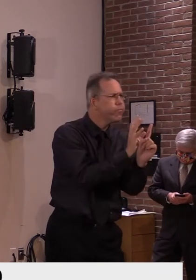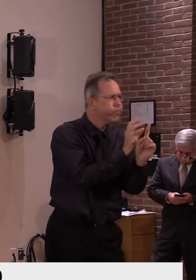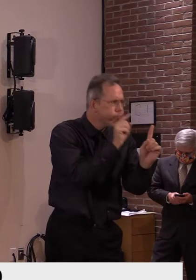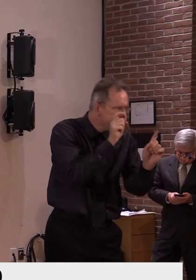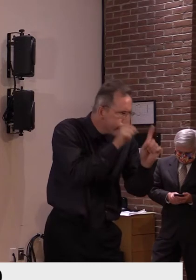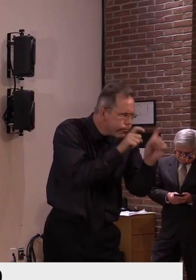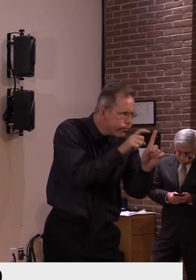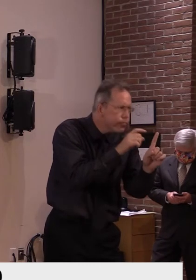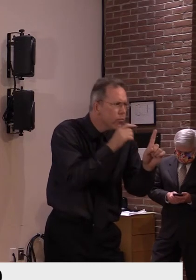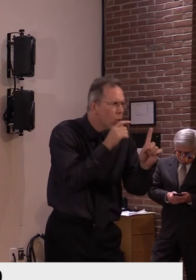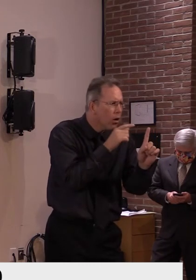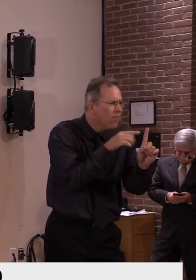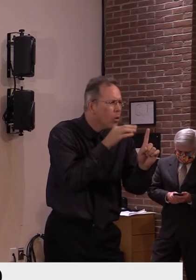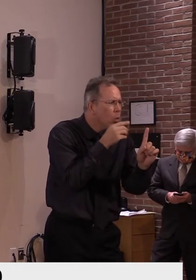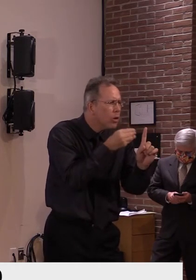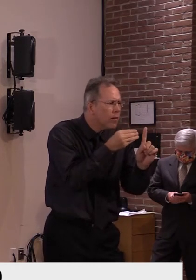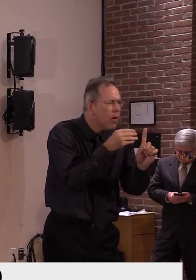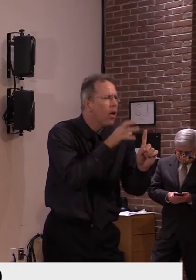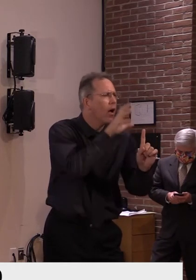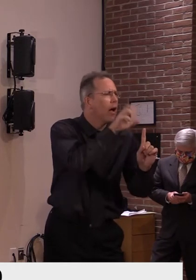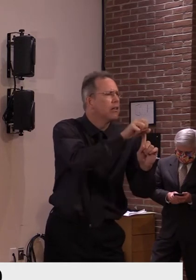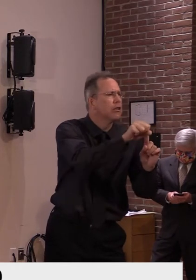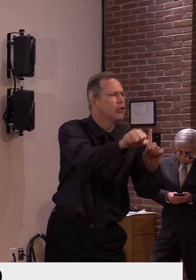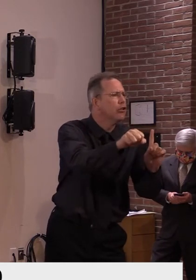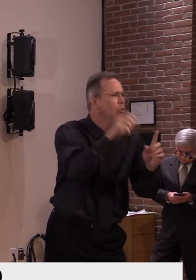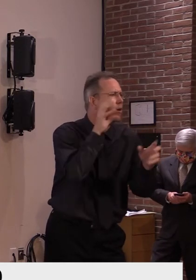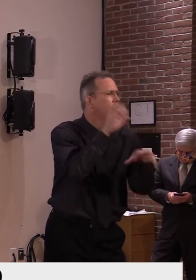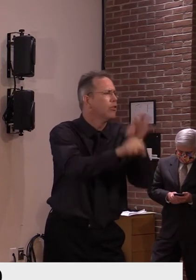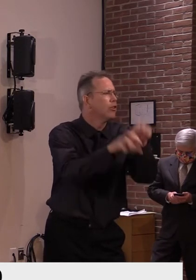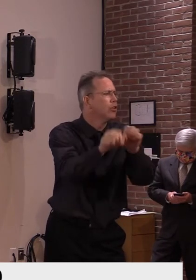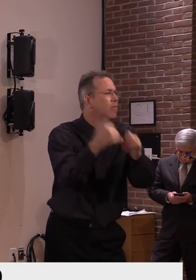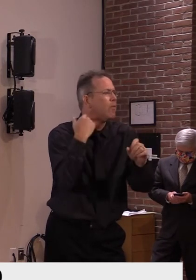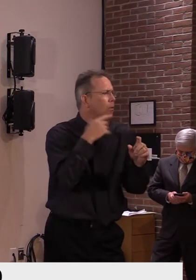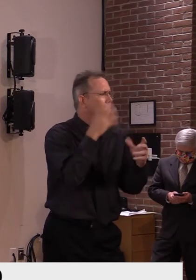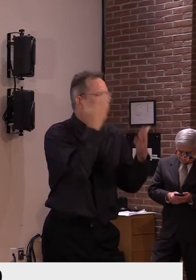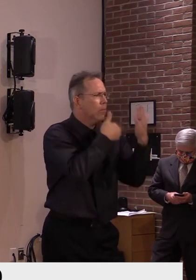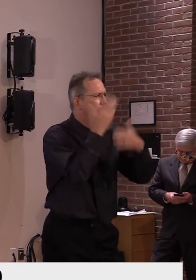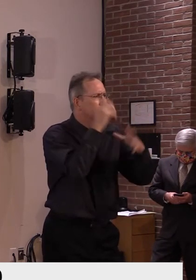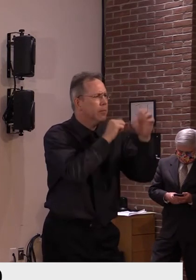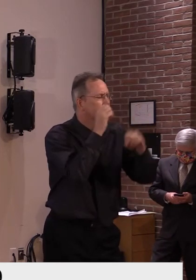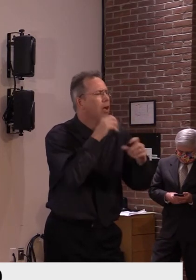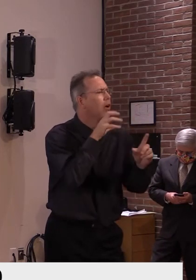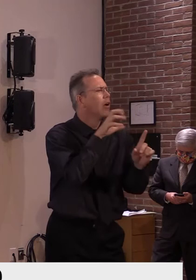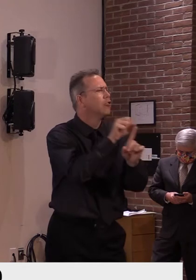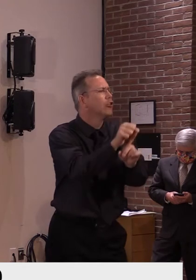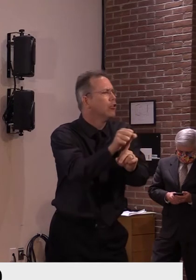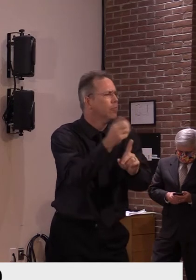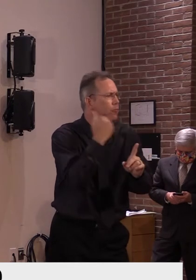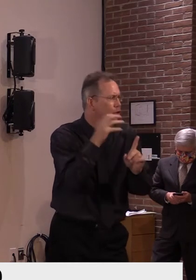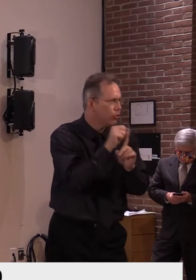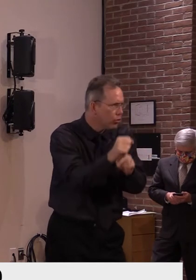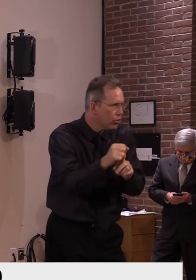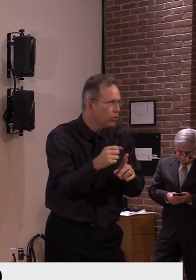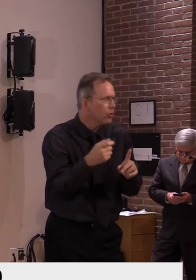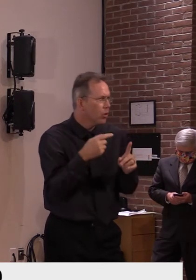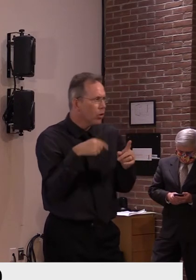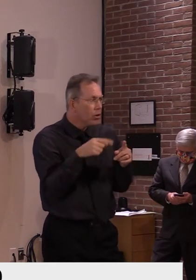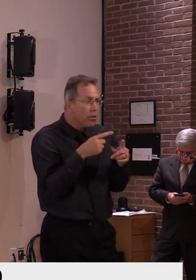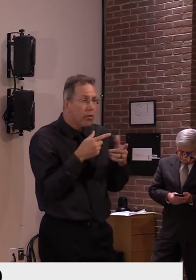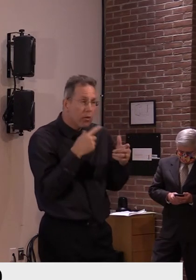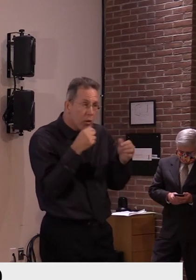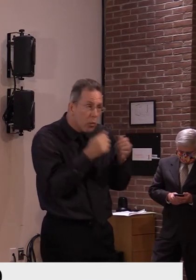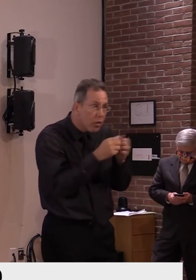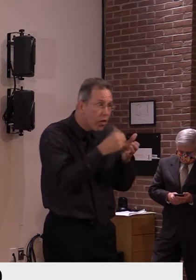because there are students and staff who are contacts, the school made its decision regarding, uh,